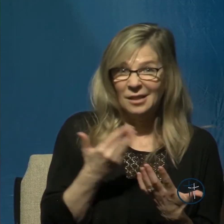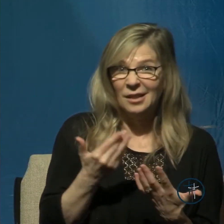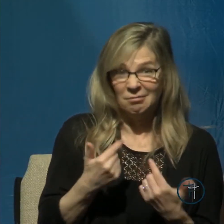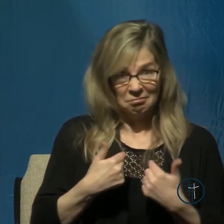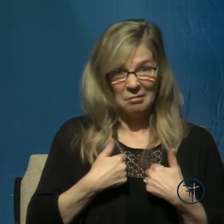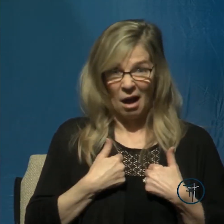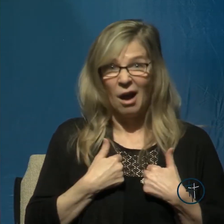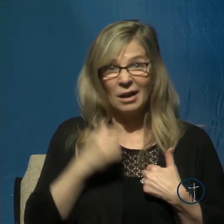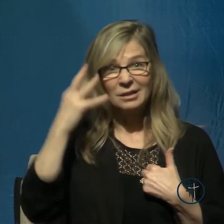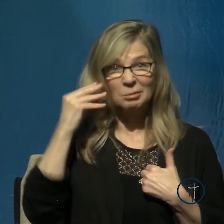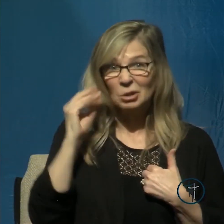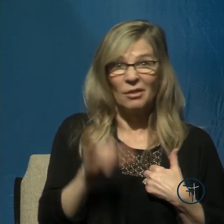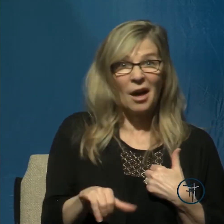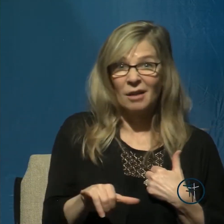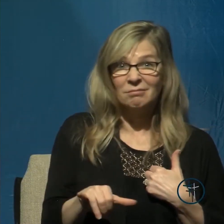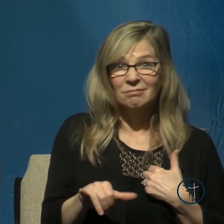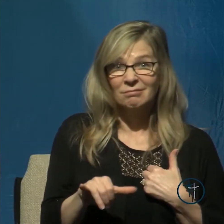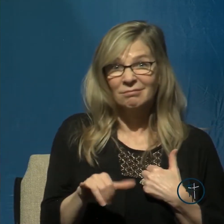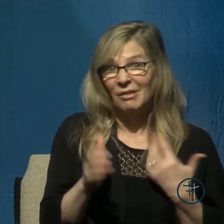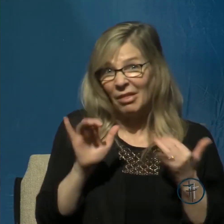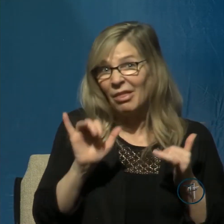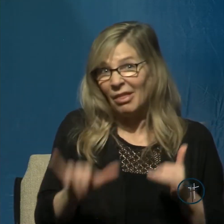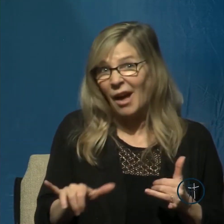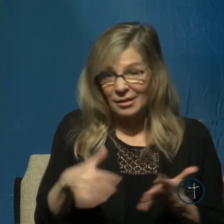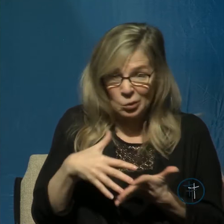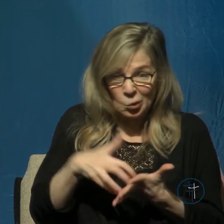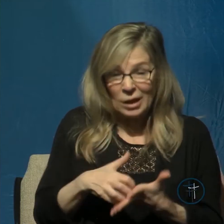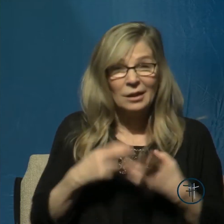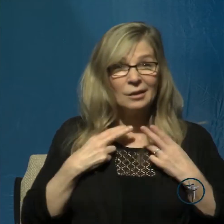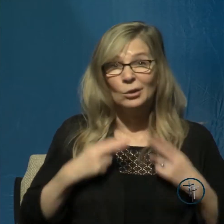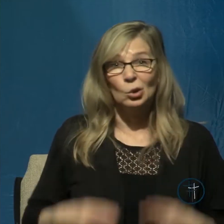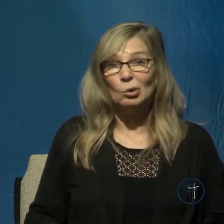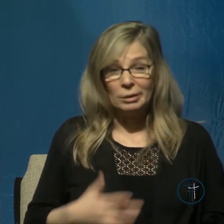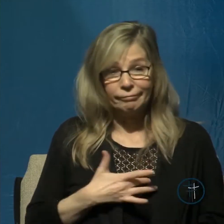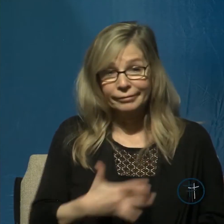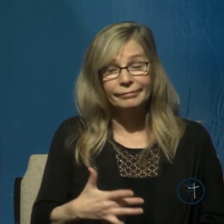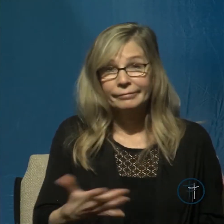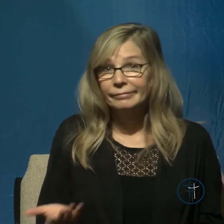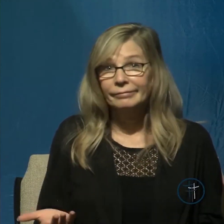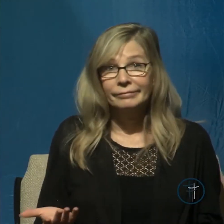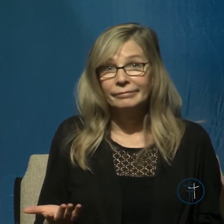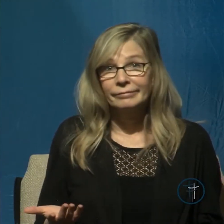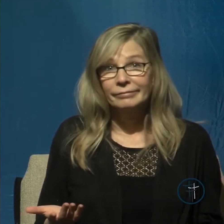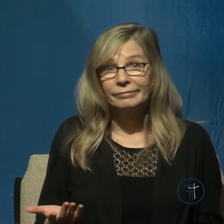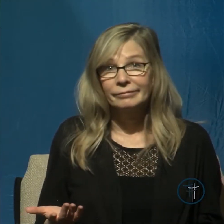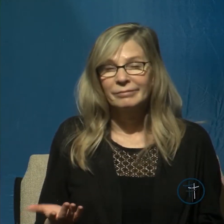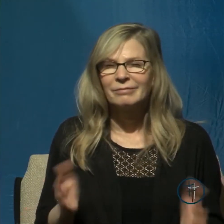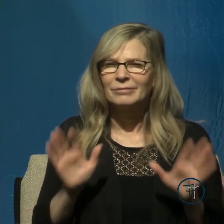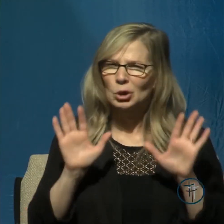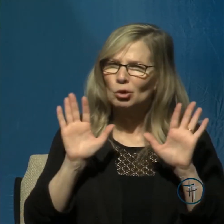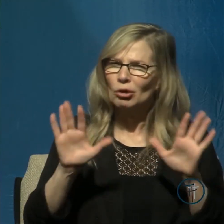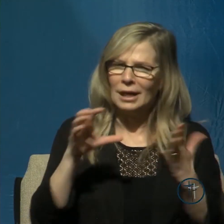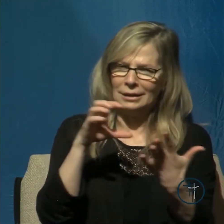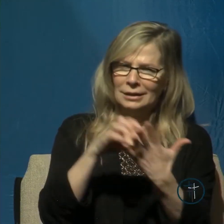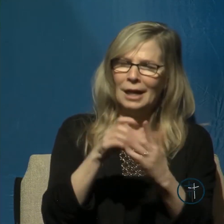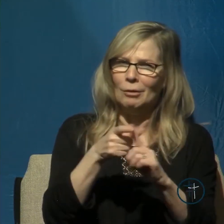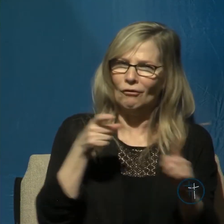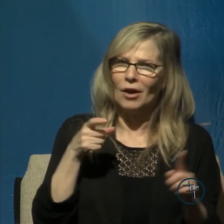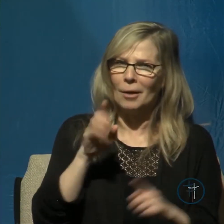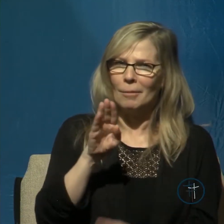It's part of what it means to be a weak human being. It's a great statement from James Montgomery Boyce. So in light